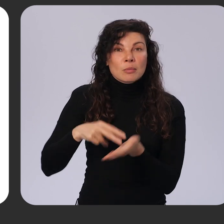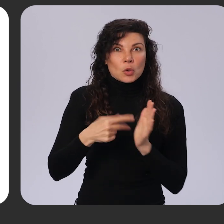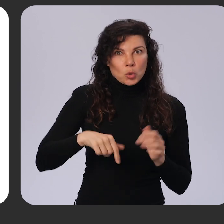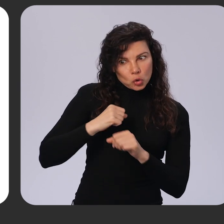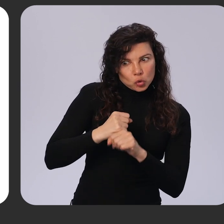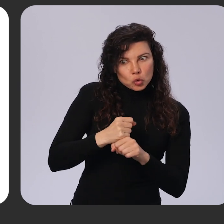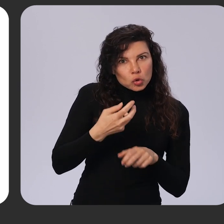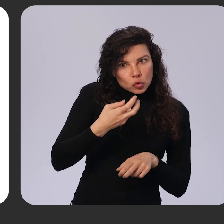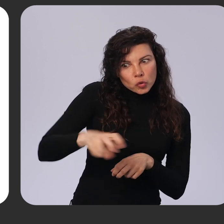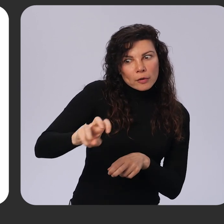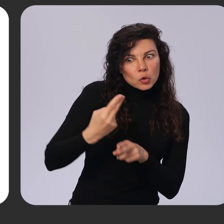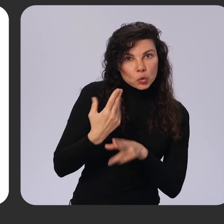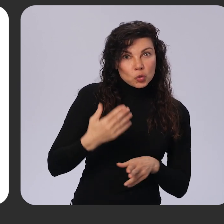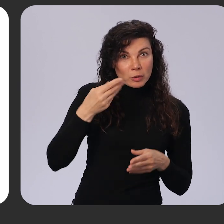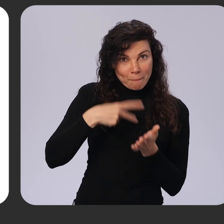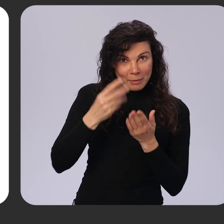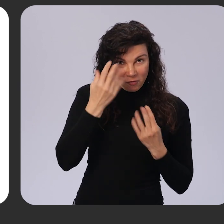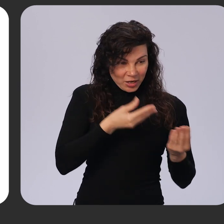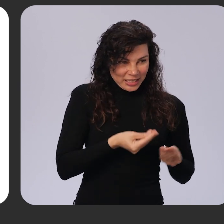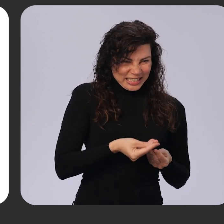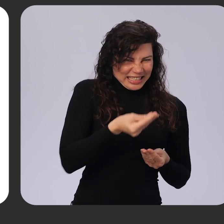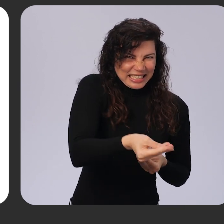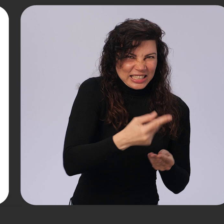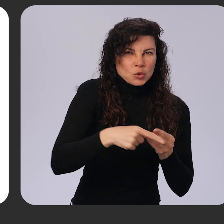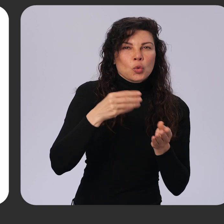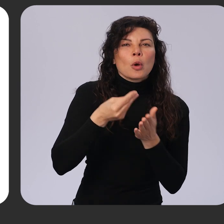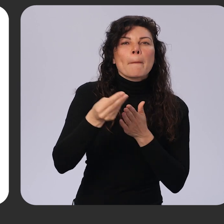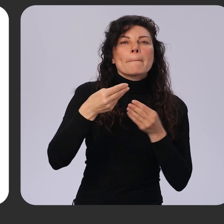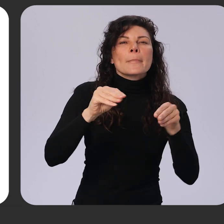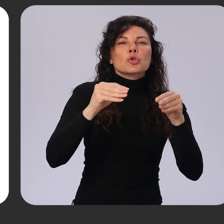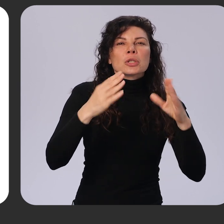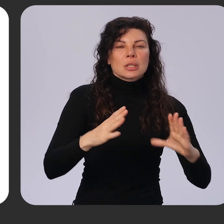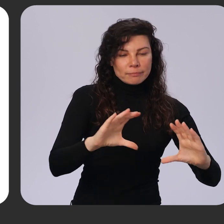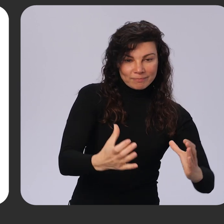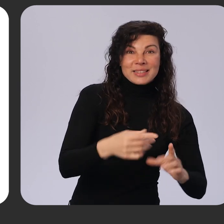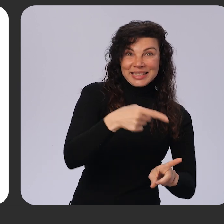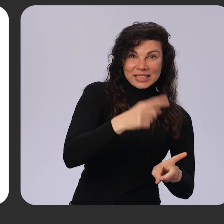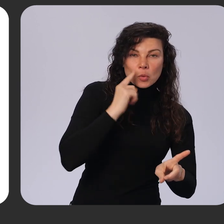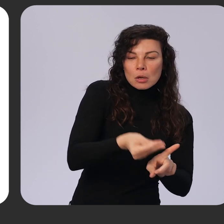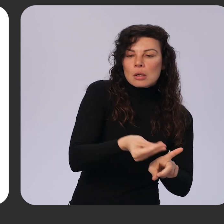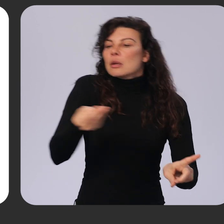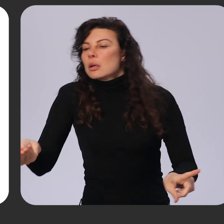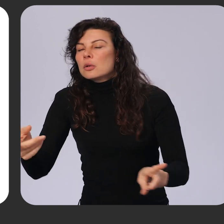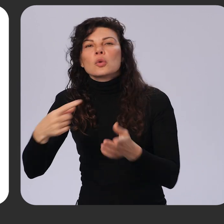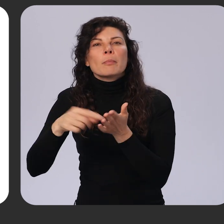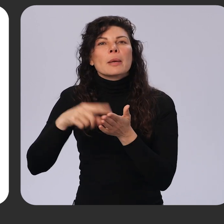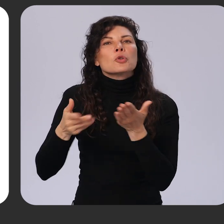a user's payment credentials to the merchant. Merchants, in turn, pass them to the payment service providers for processing.